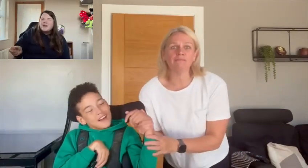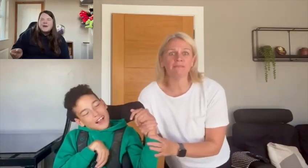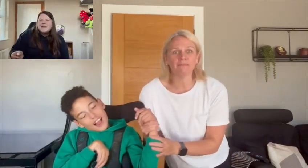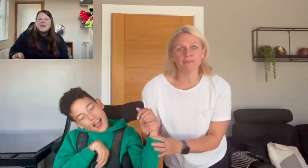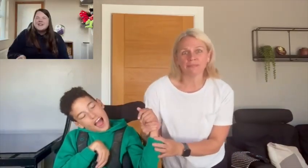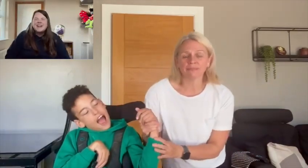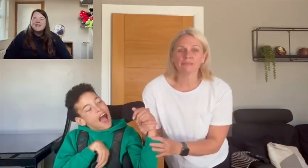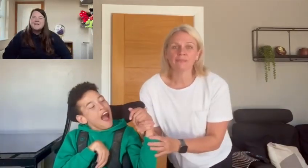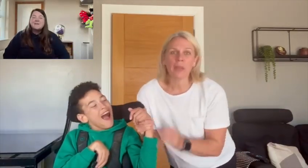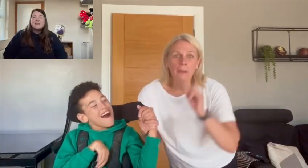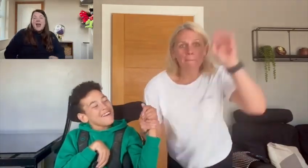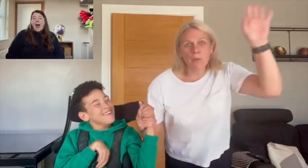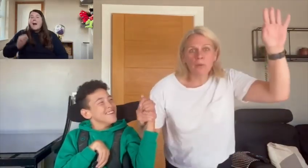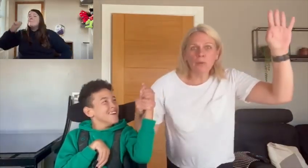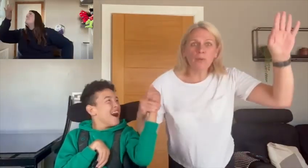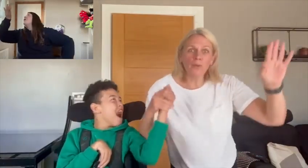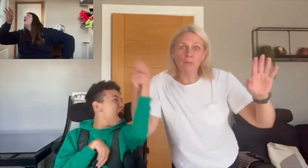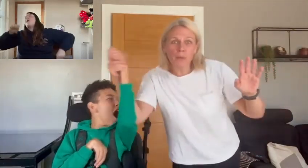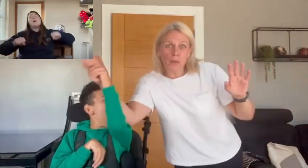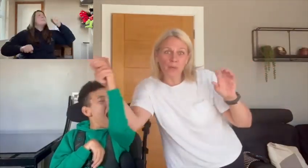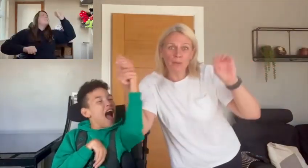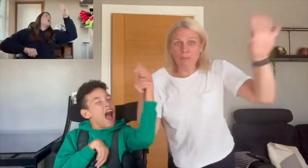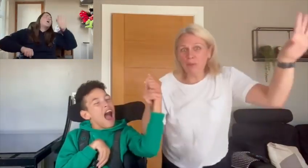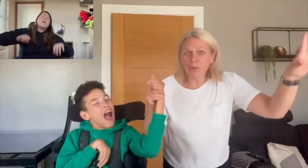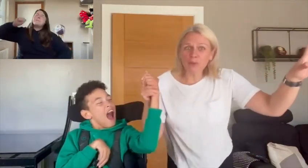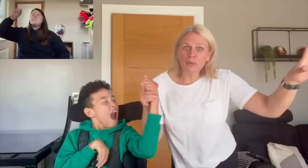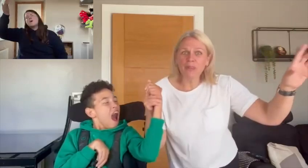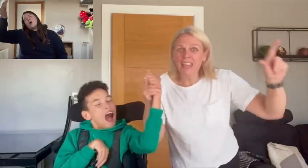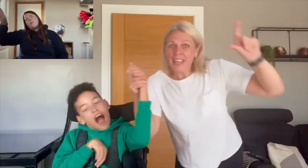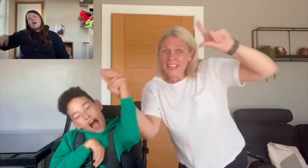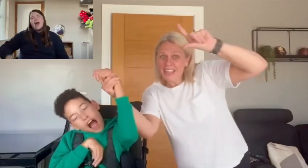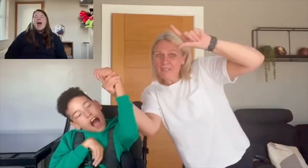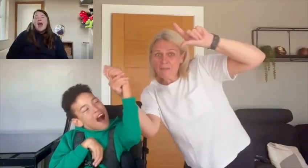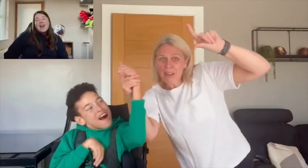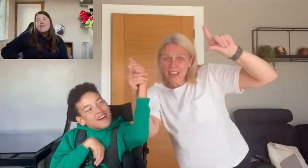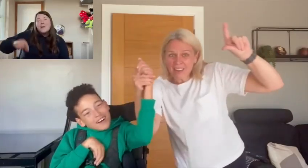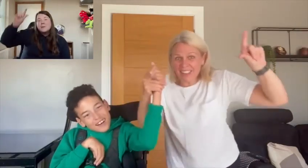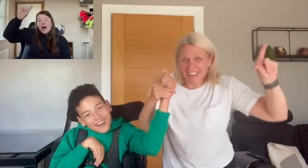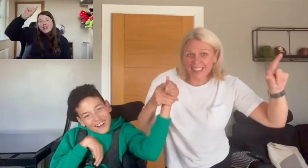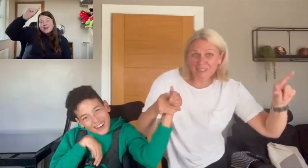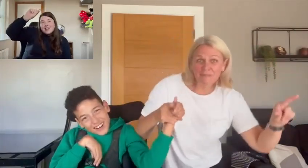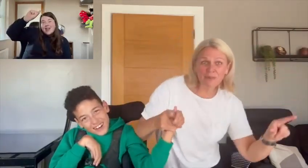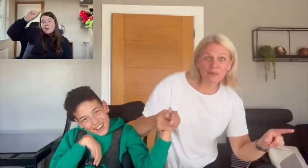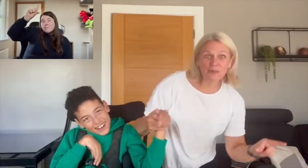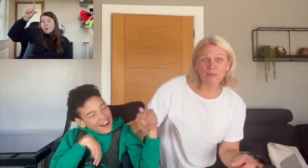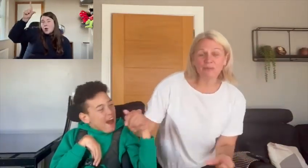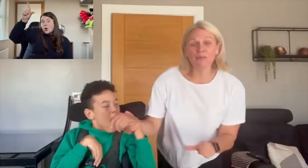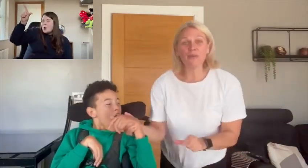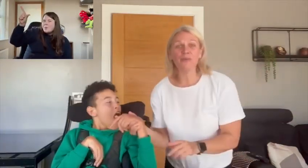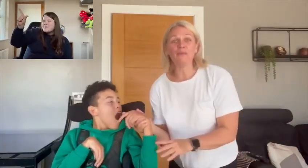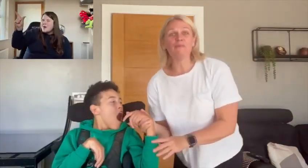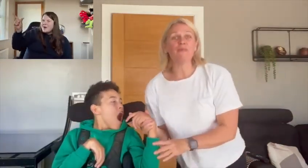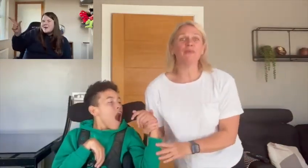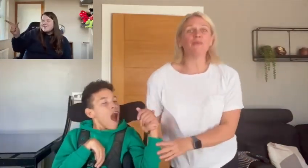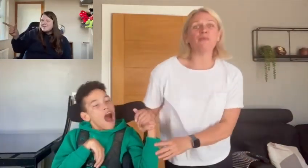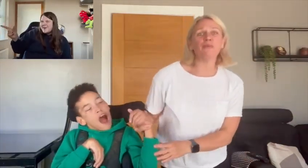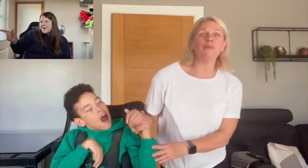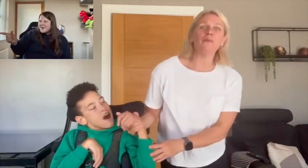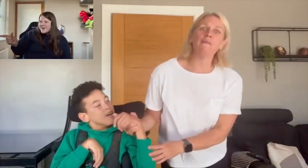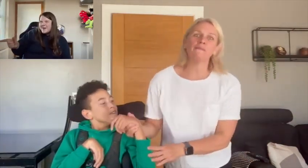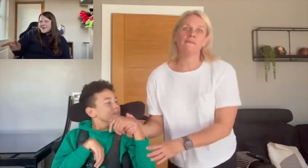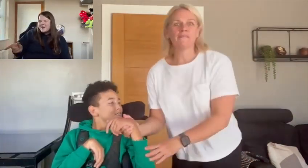moon Boom, boom, boom Even brighter than the moon, moon,